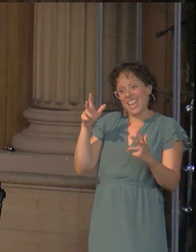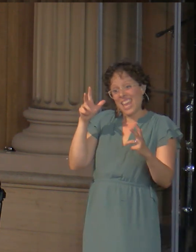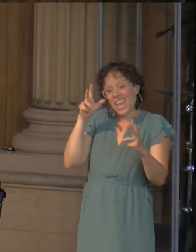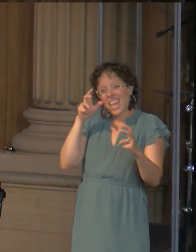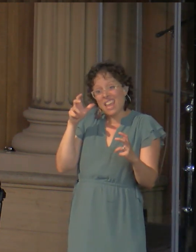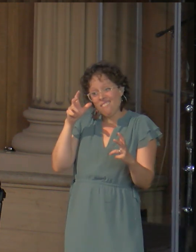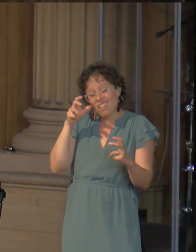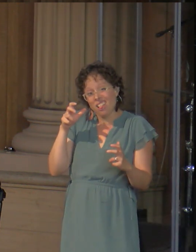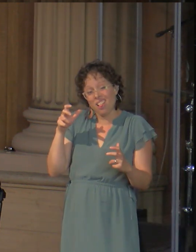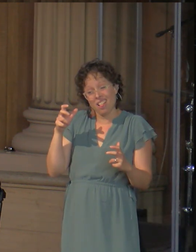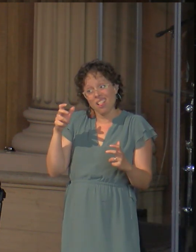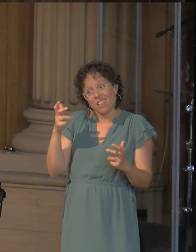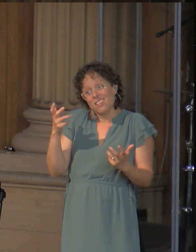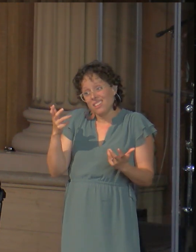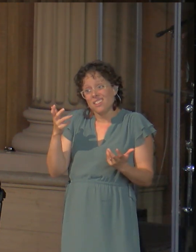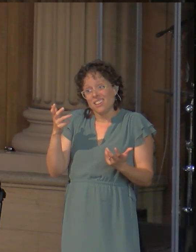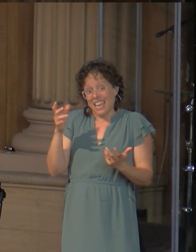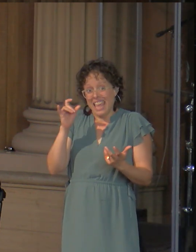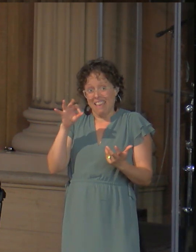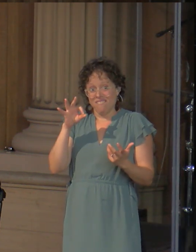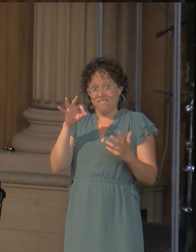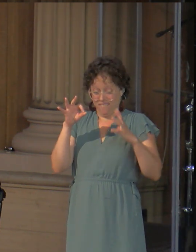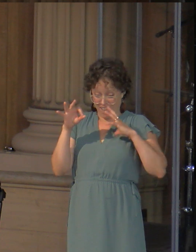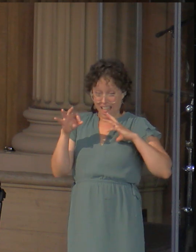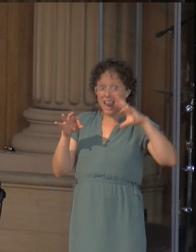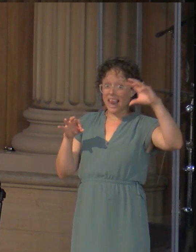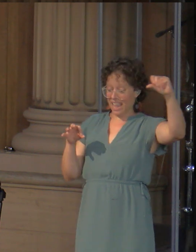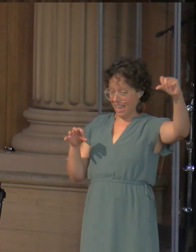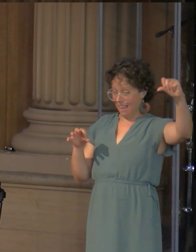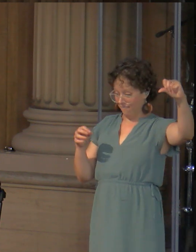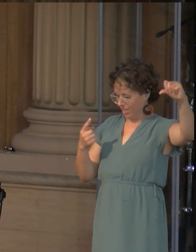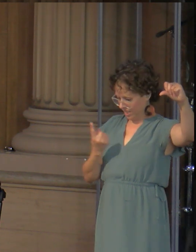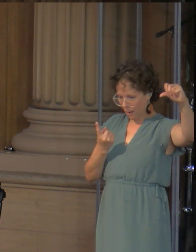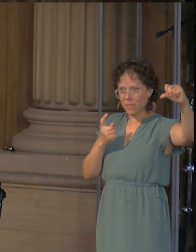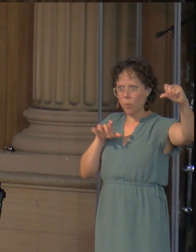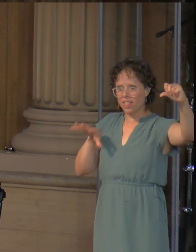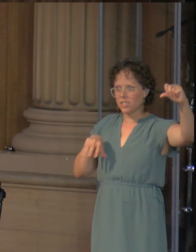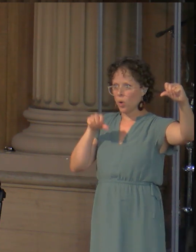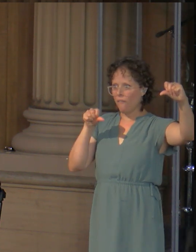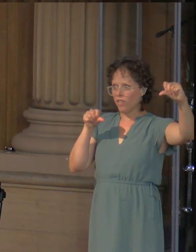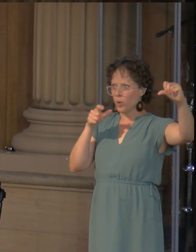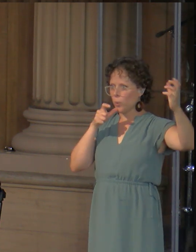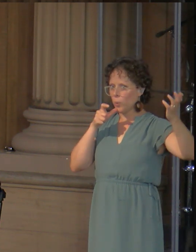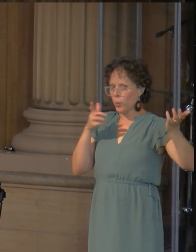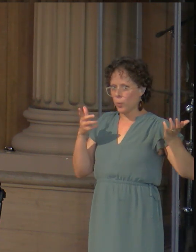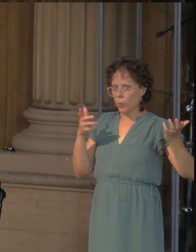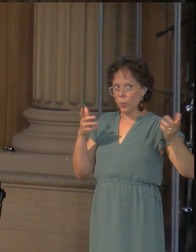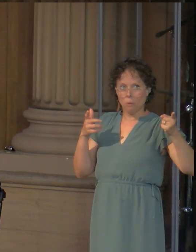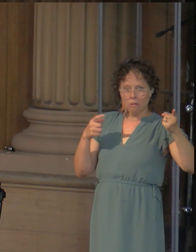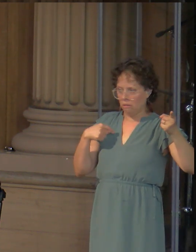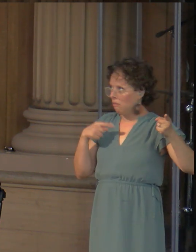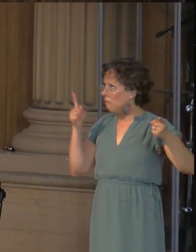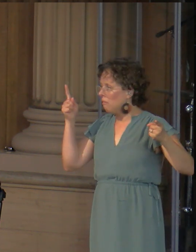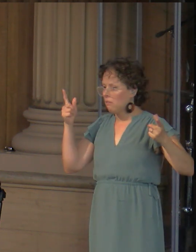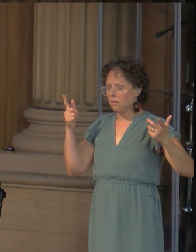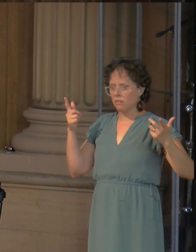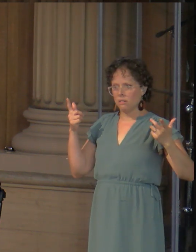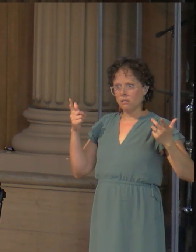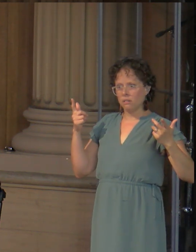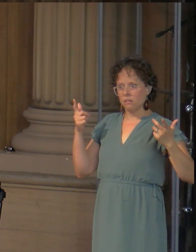and something is going to come in and run this place. They want Jesus to clean it up, but not to run it, not